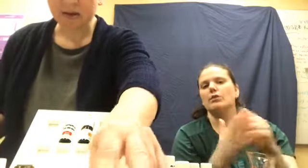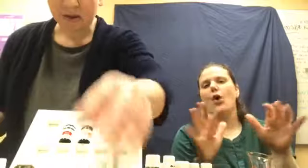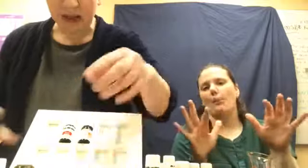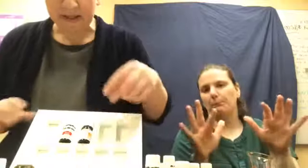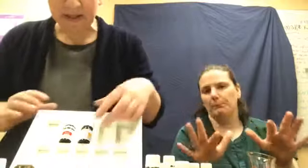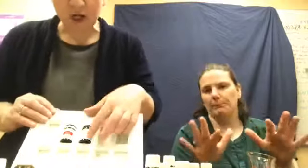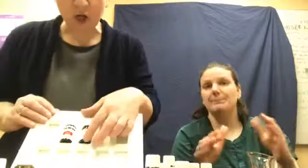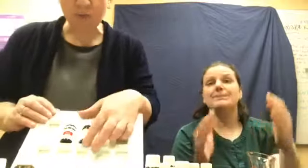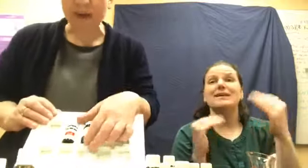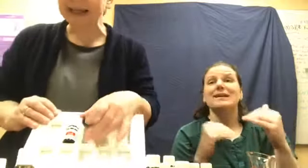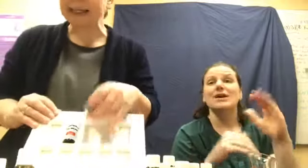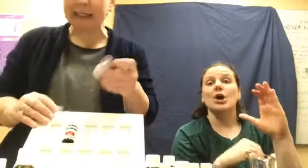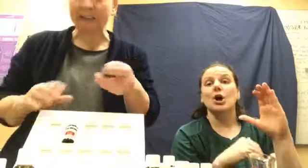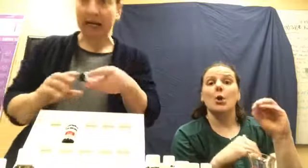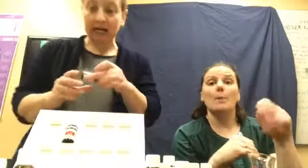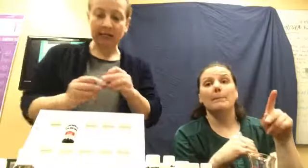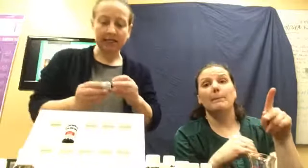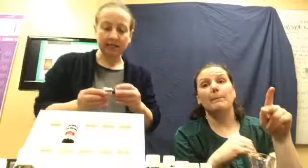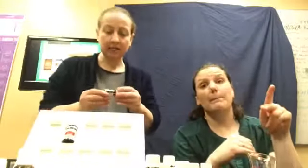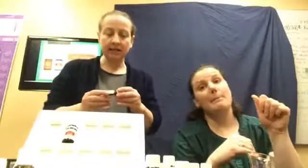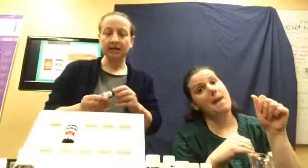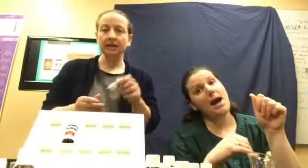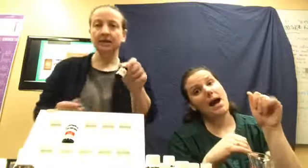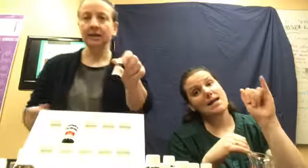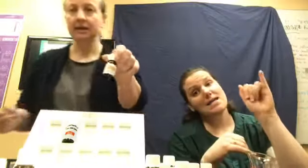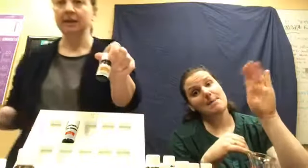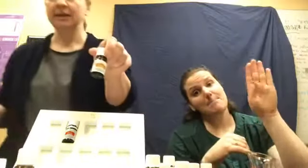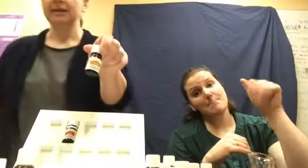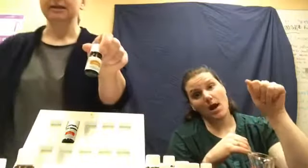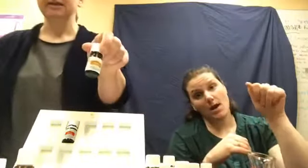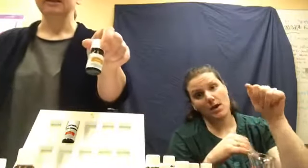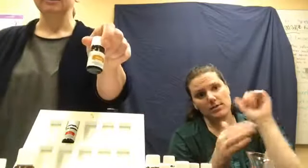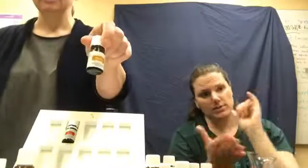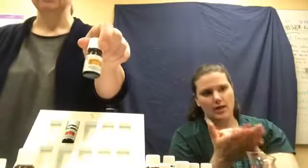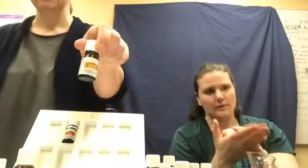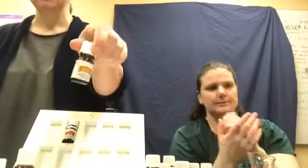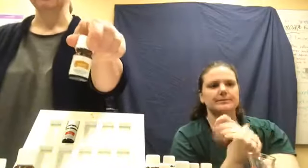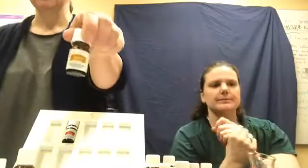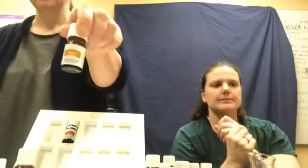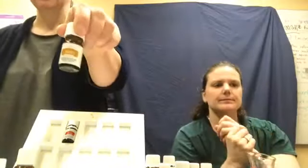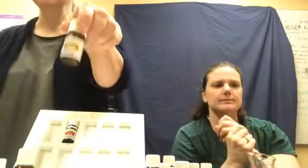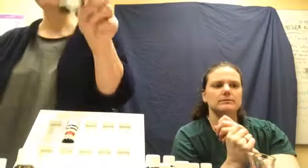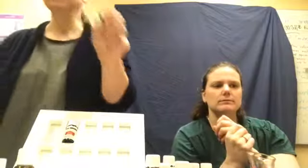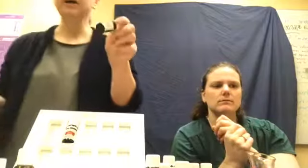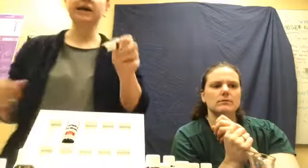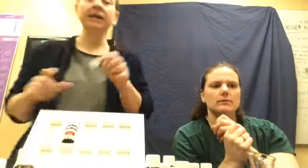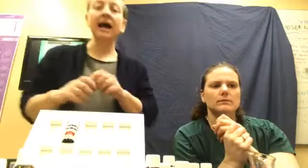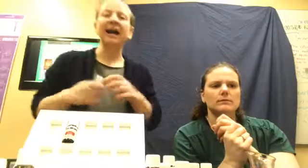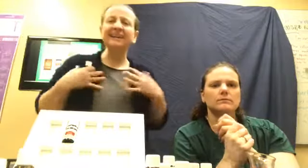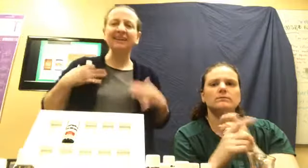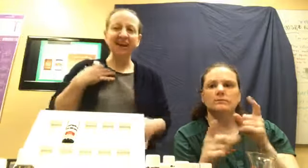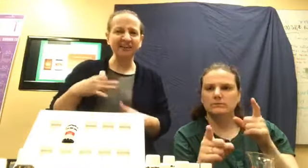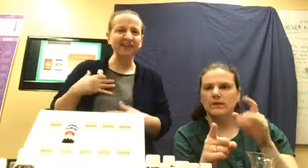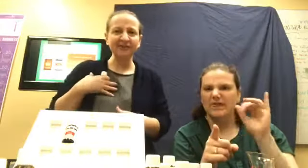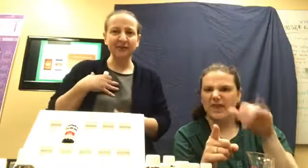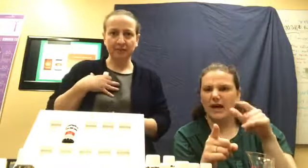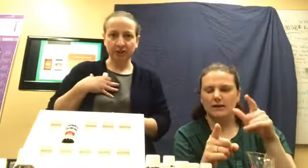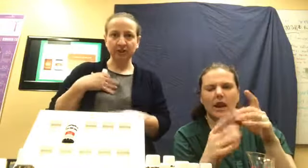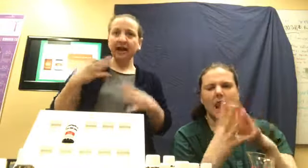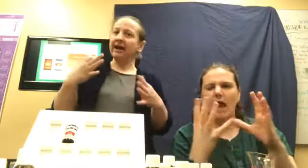And then copaiba, this one, I get a lot of inflammation. I